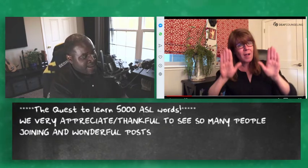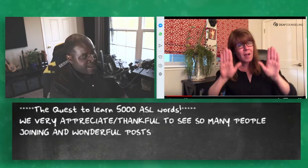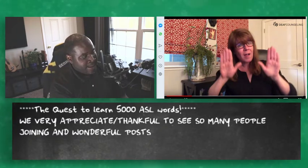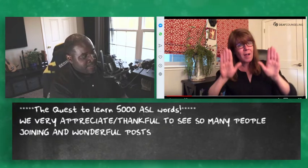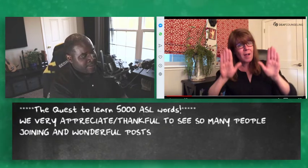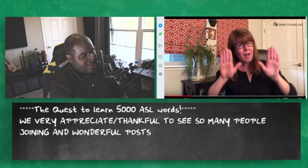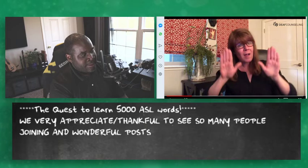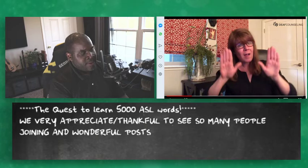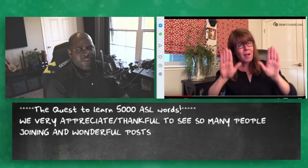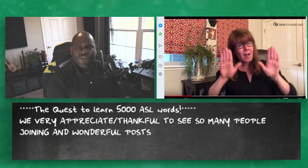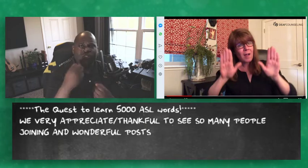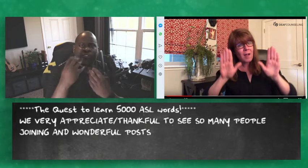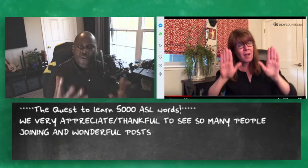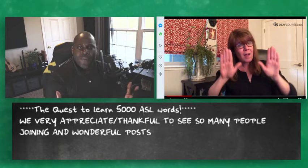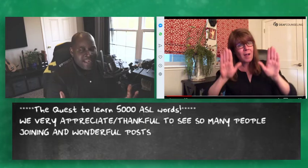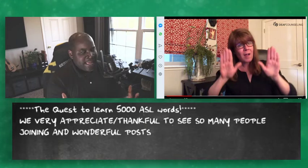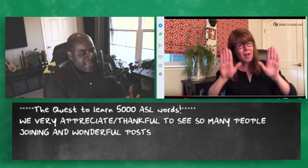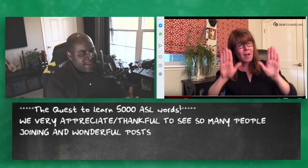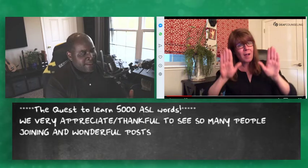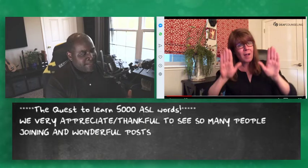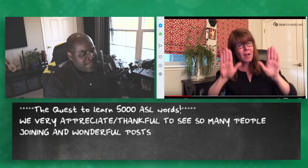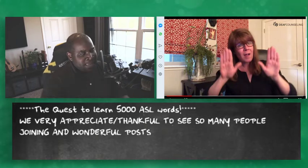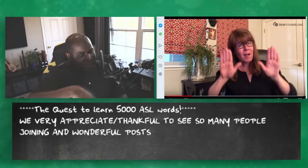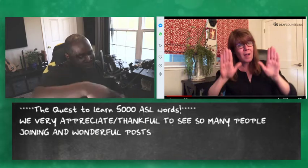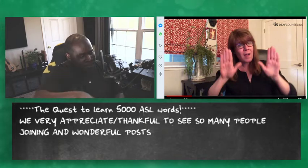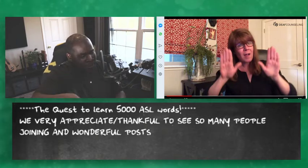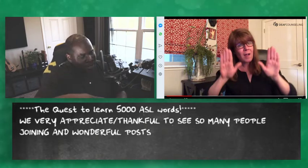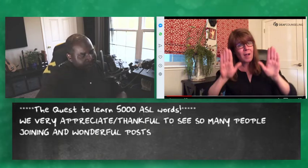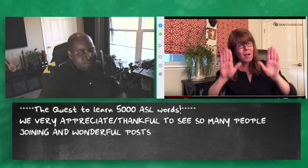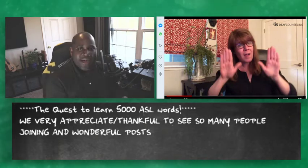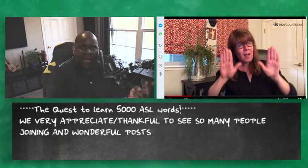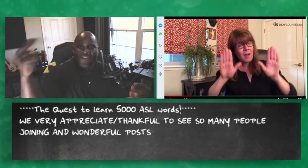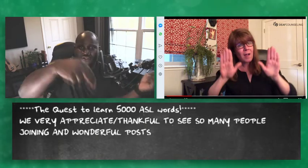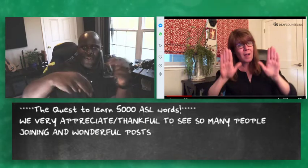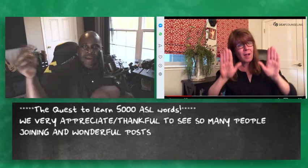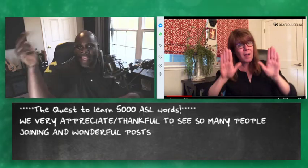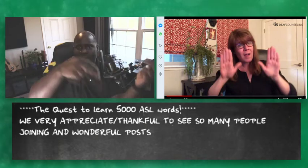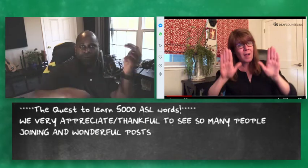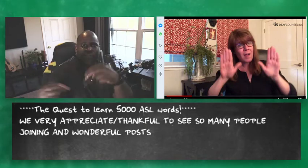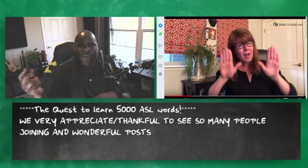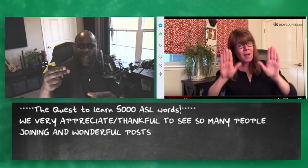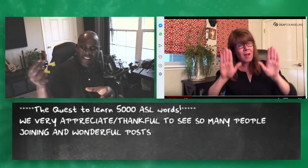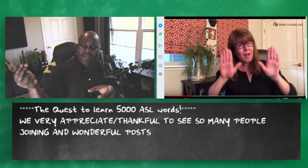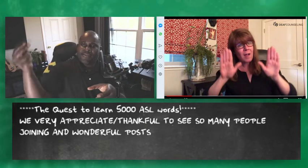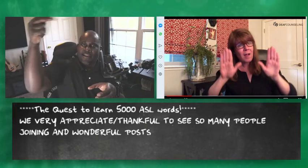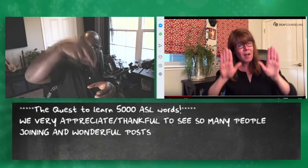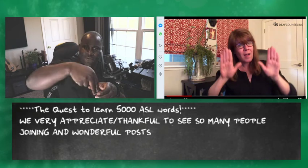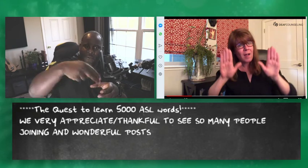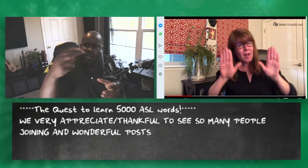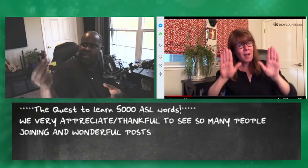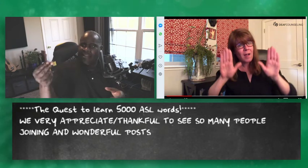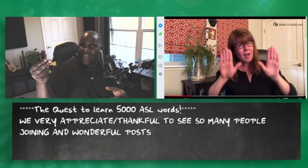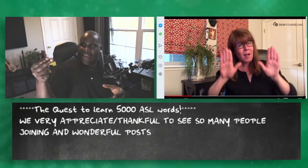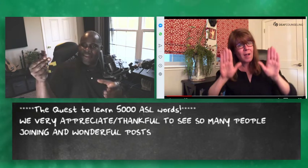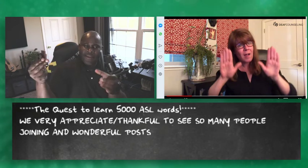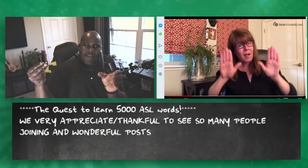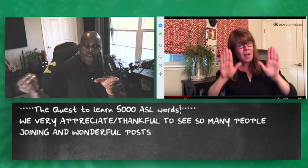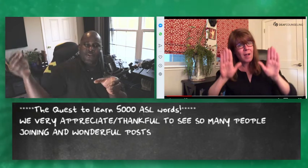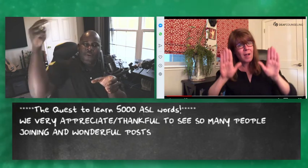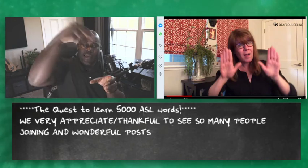so many people or all of you guys joining join join this is the sign for join it's like you're going